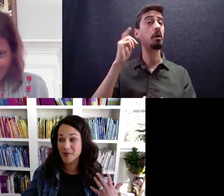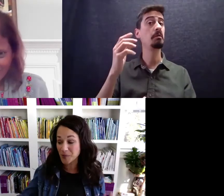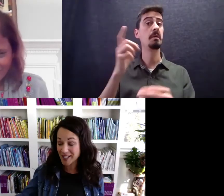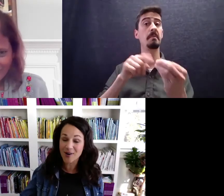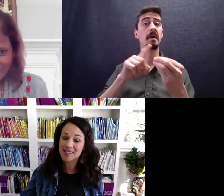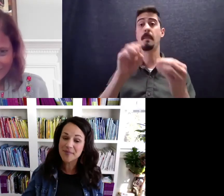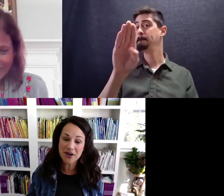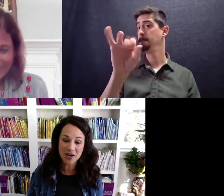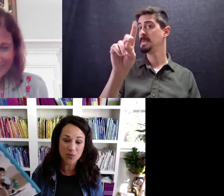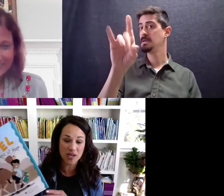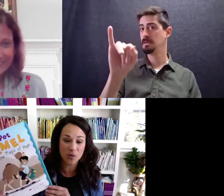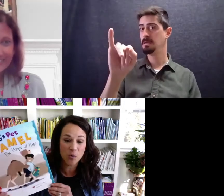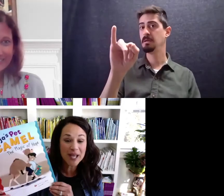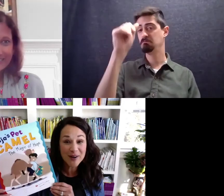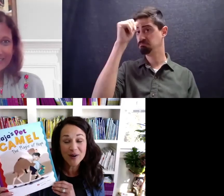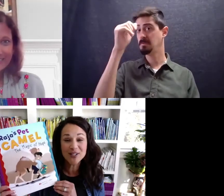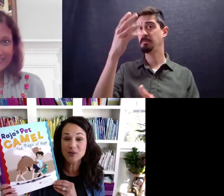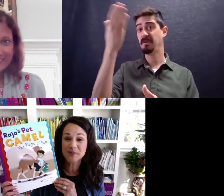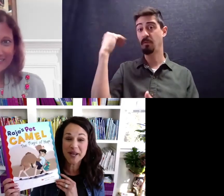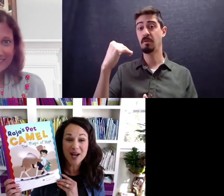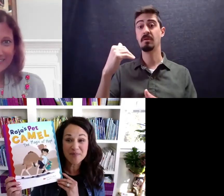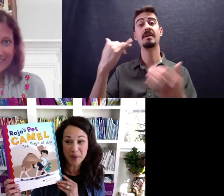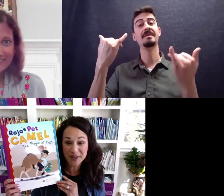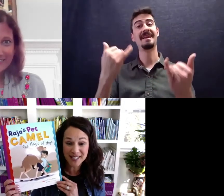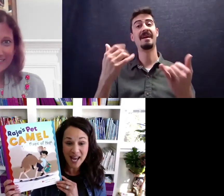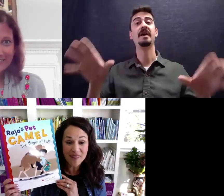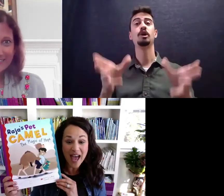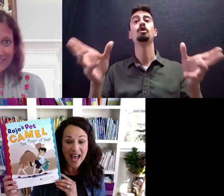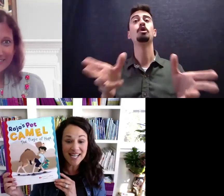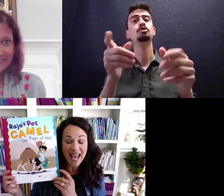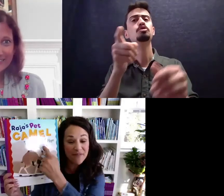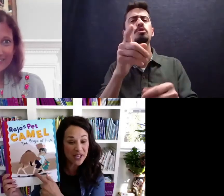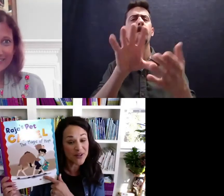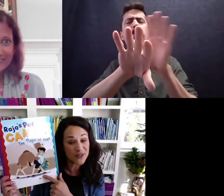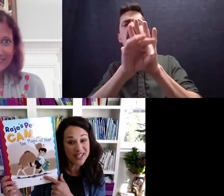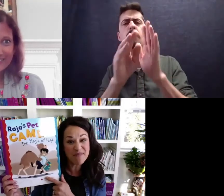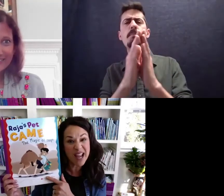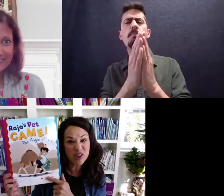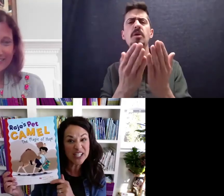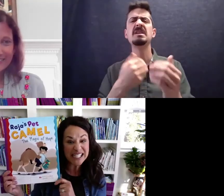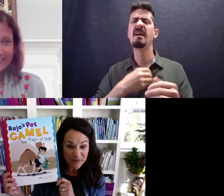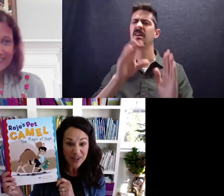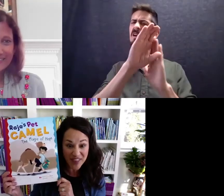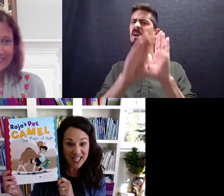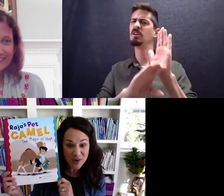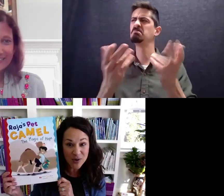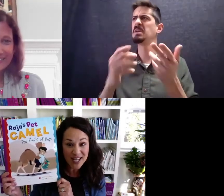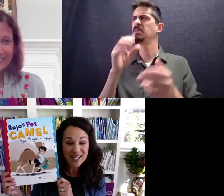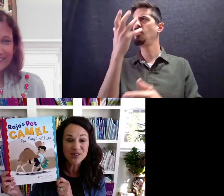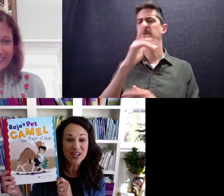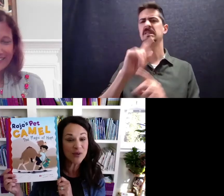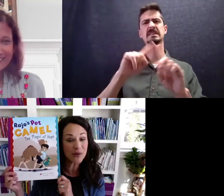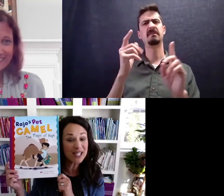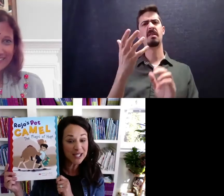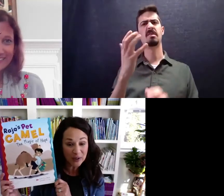why for Read Across America Week, we encourage you to pick up books that have characters that might look different than you